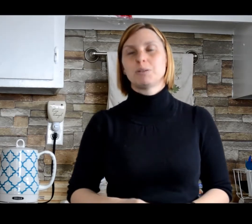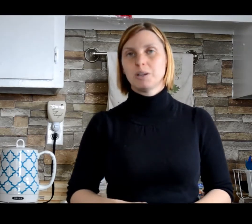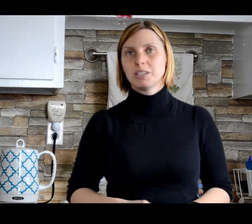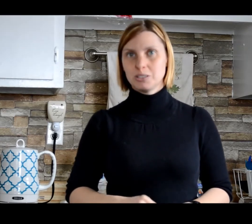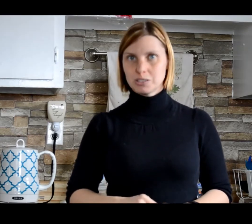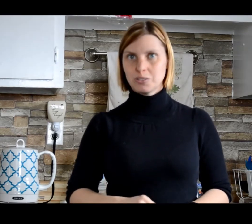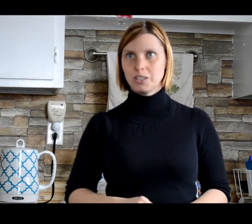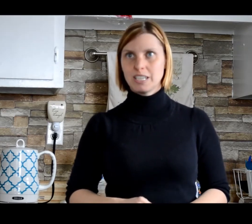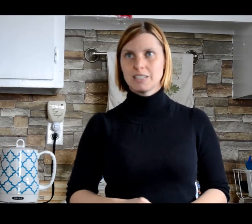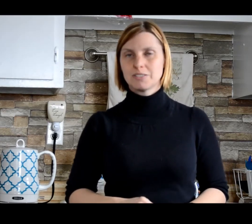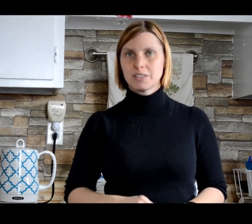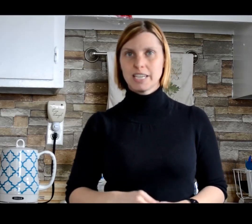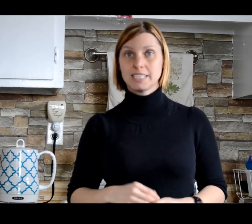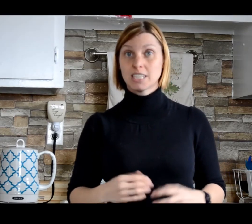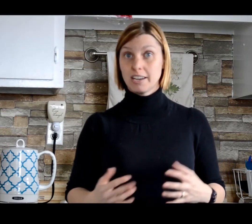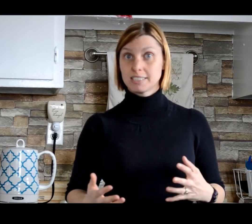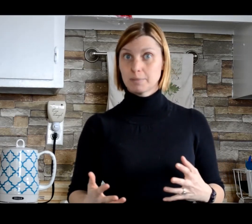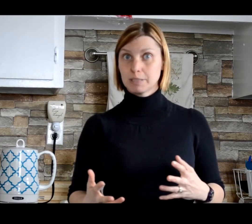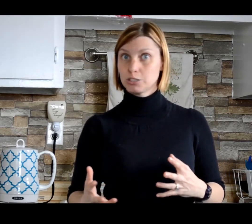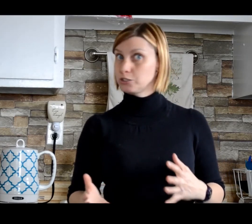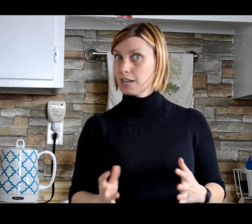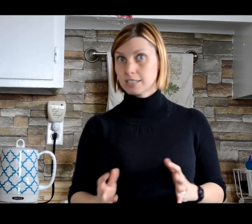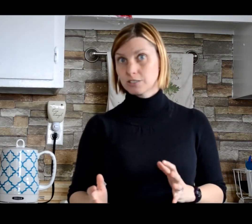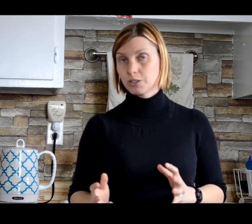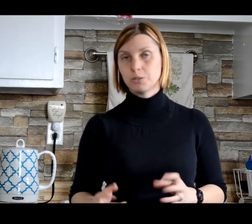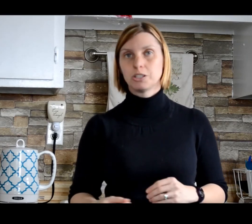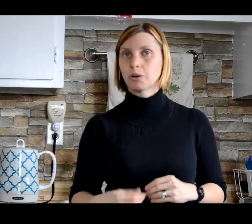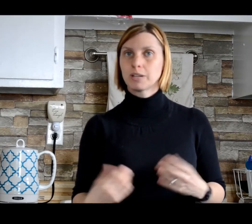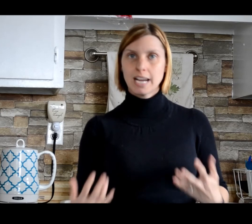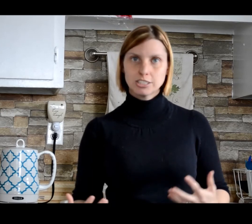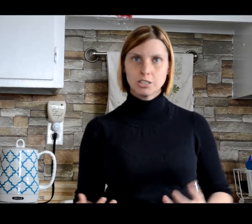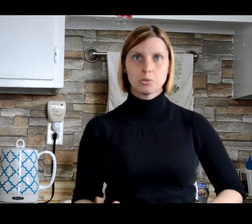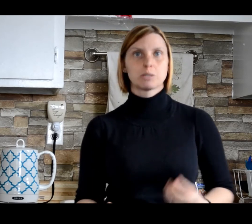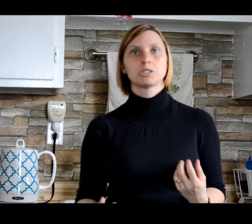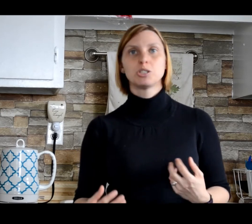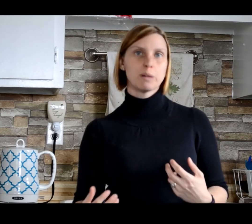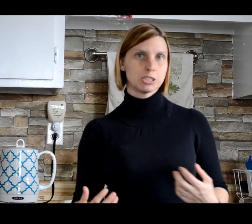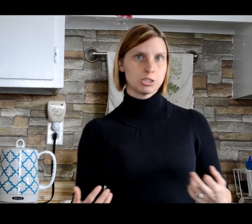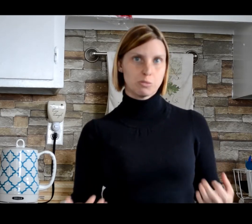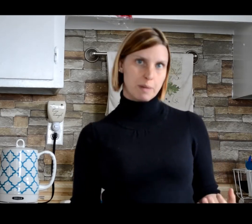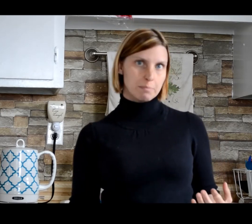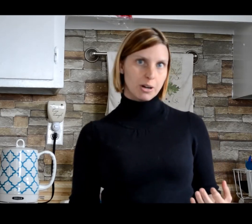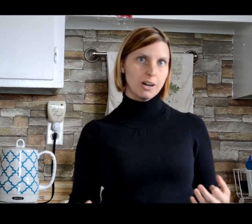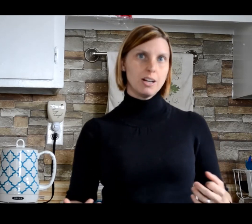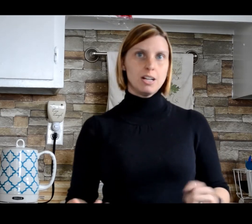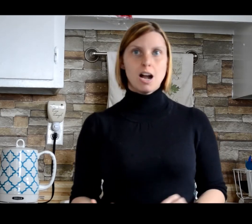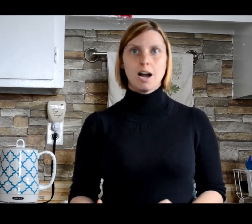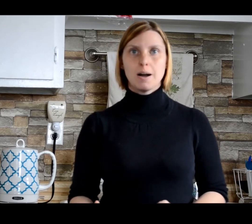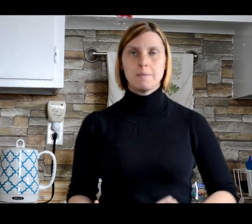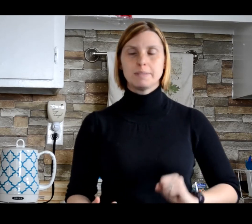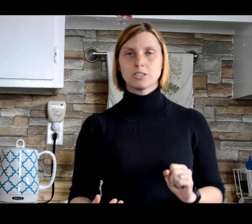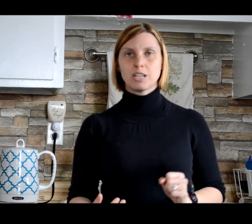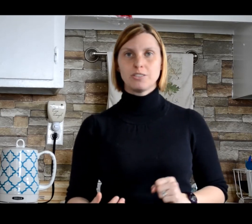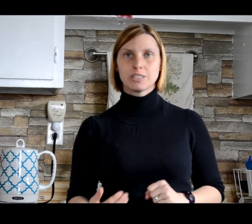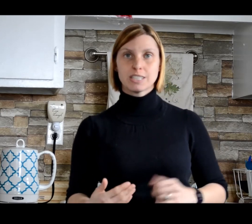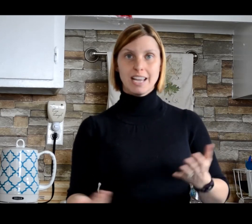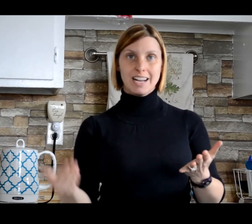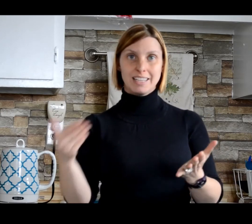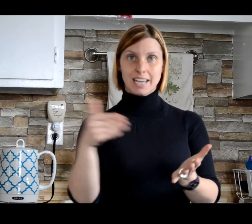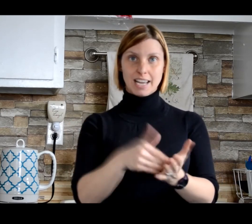really useful if they sign something too fast for you or you don't catch it or there's too much to remember. So then you can say again,